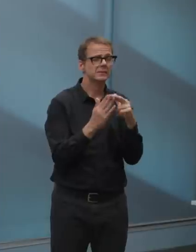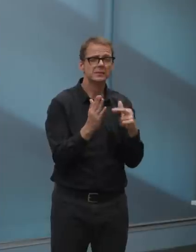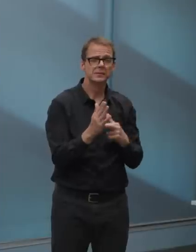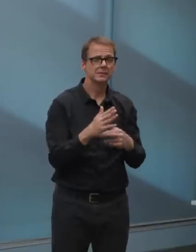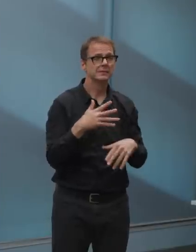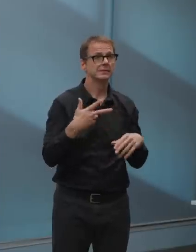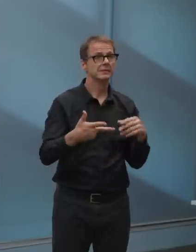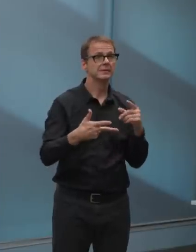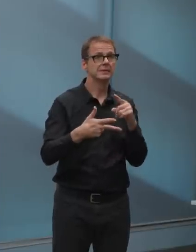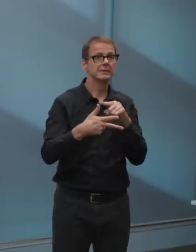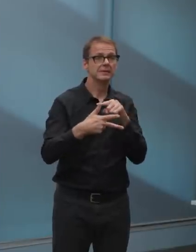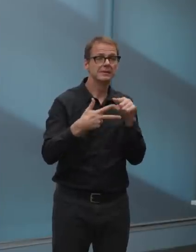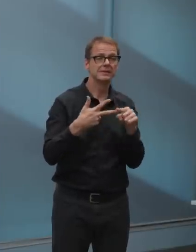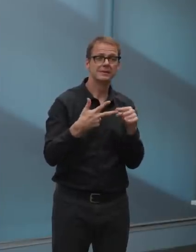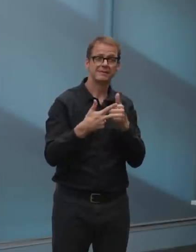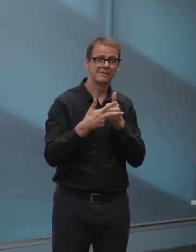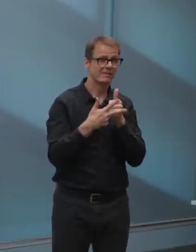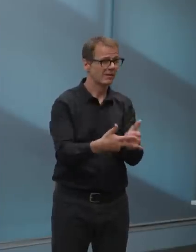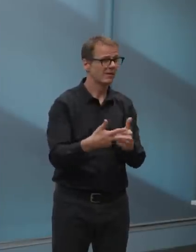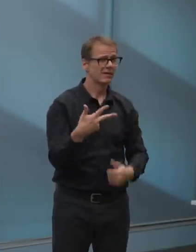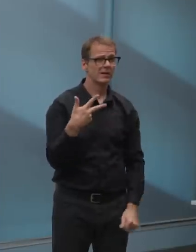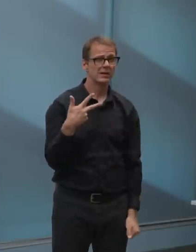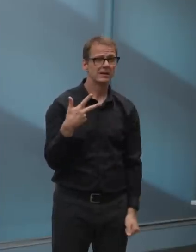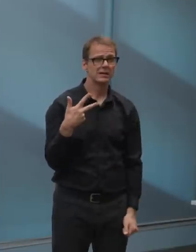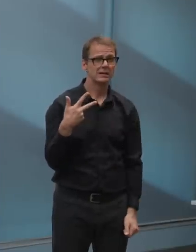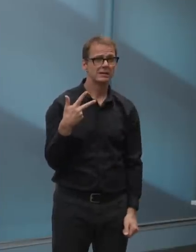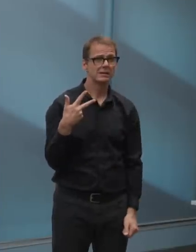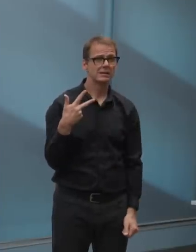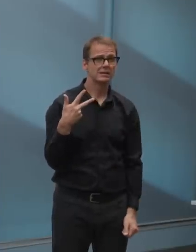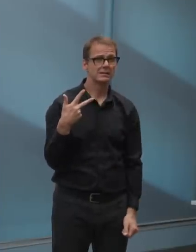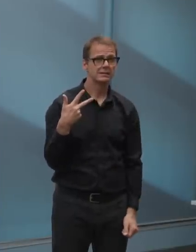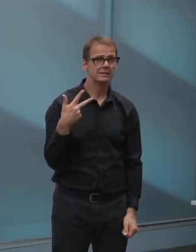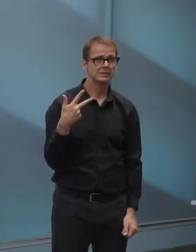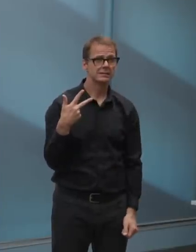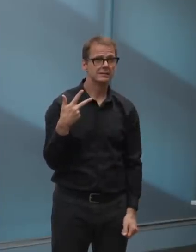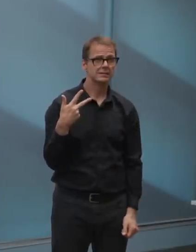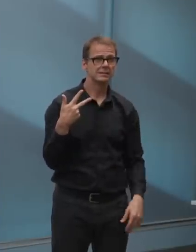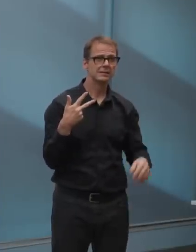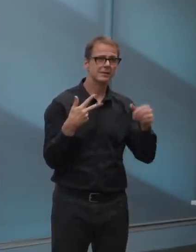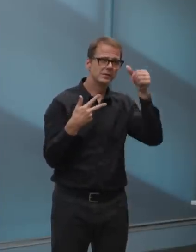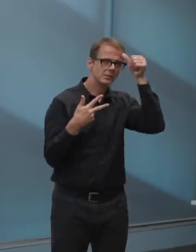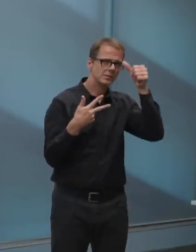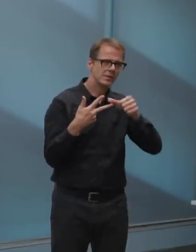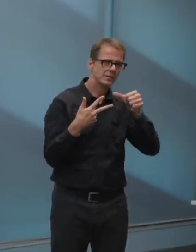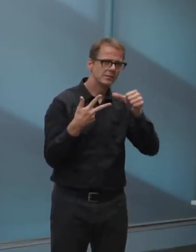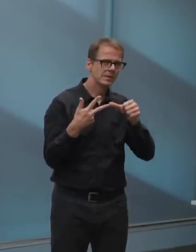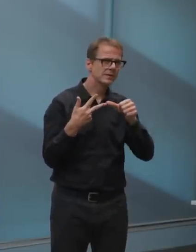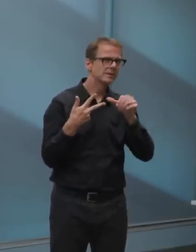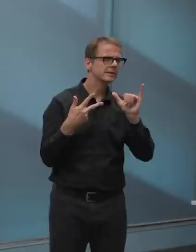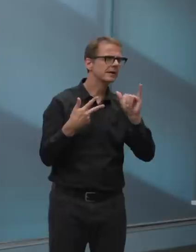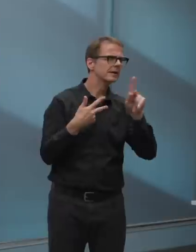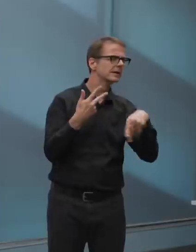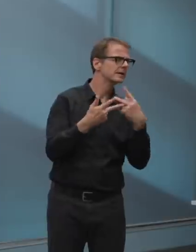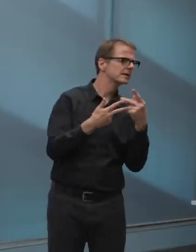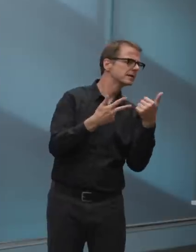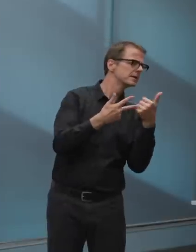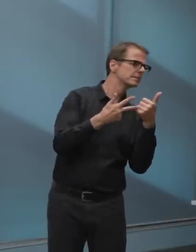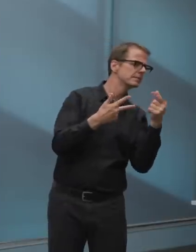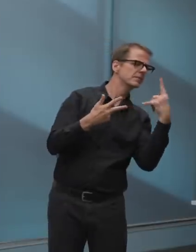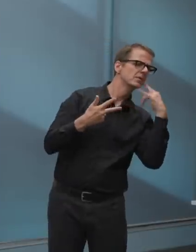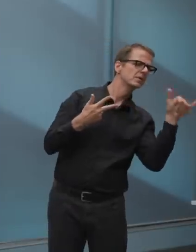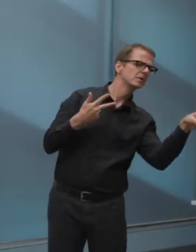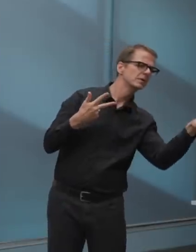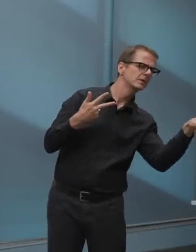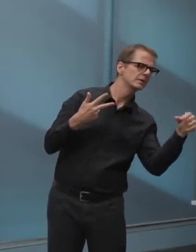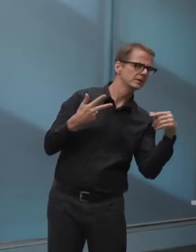do. And then when you supplement it with the guidelines, the rules, it starts to create, paint a clearer picture for everybody. Um,